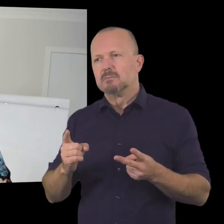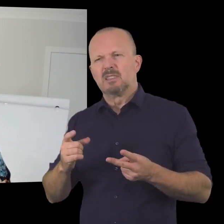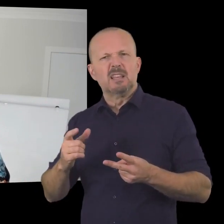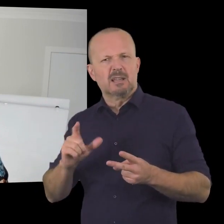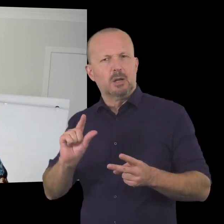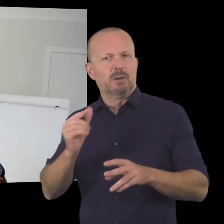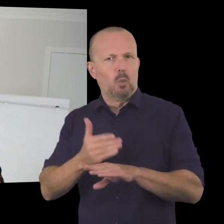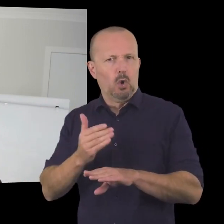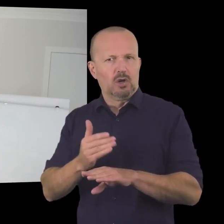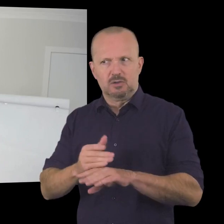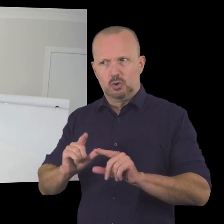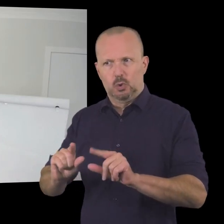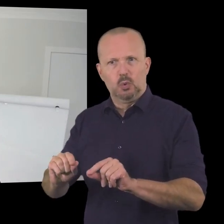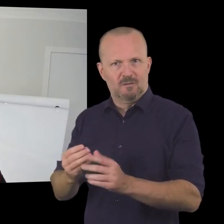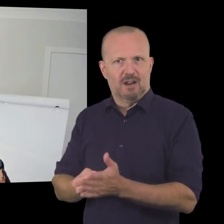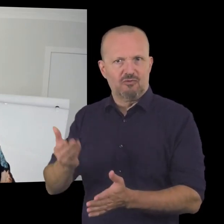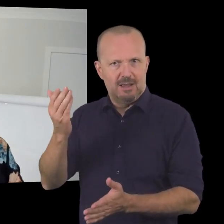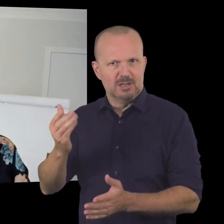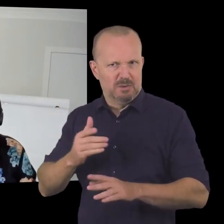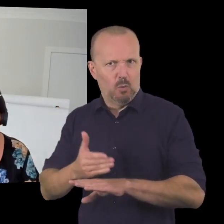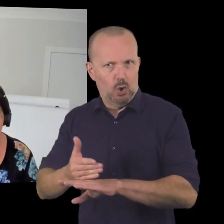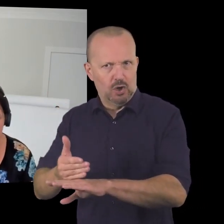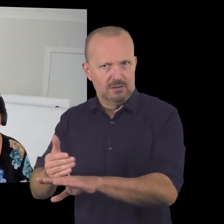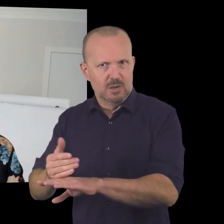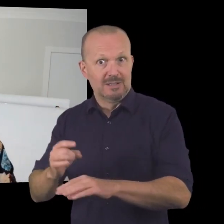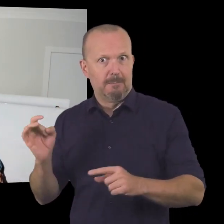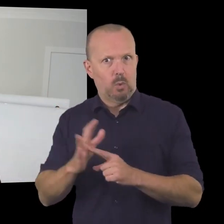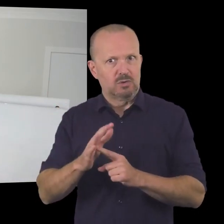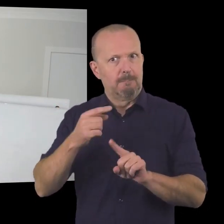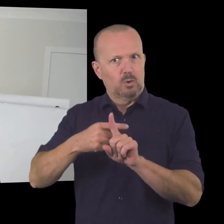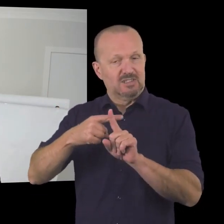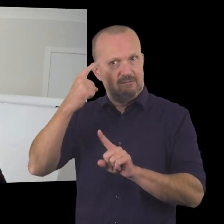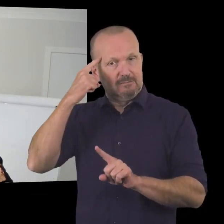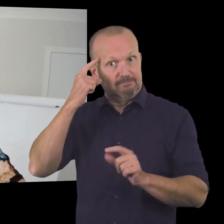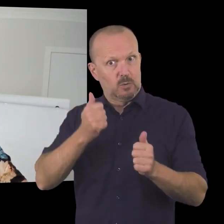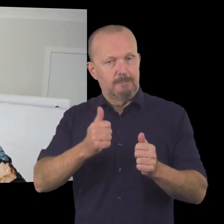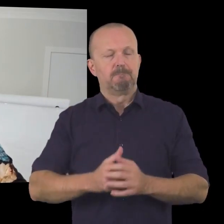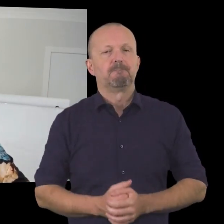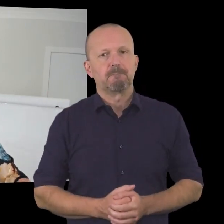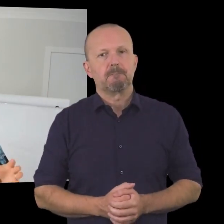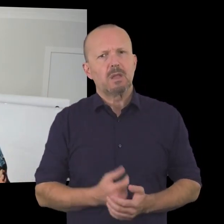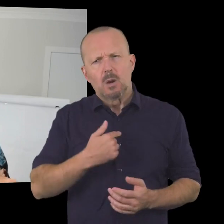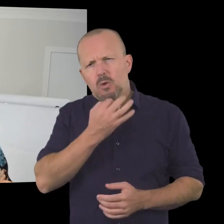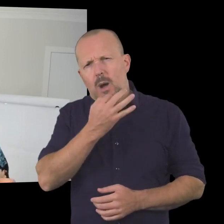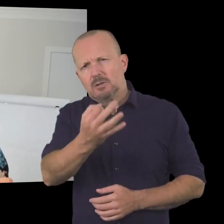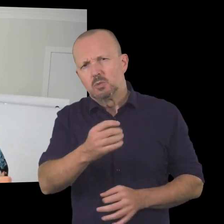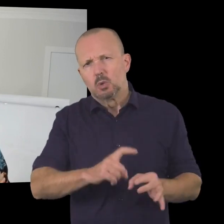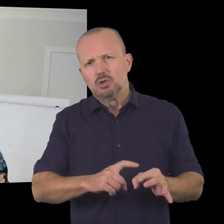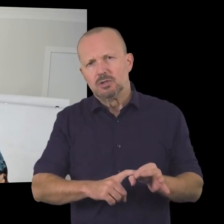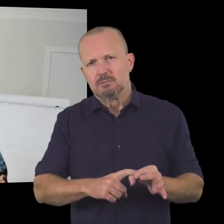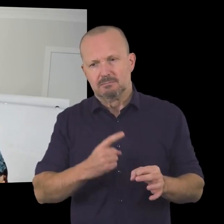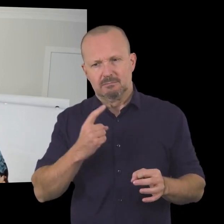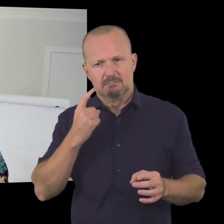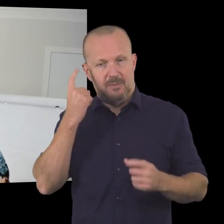the funds to do those awesome things so i just wanted to ask a question so thinking about uh